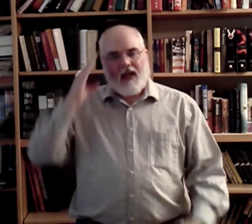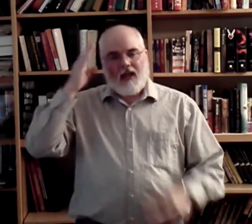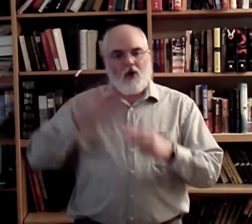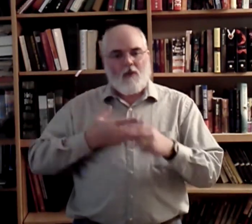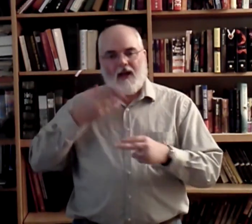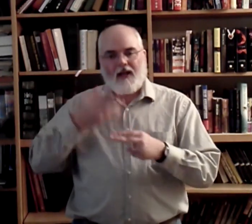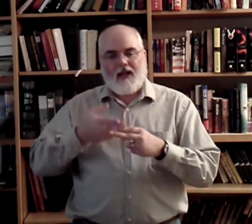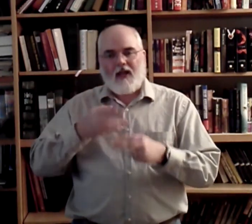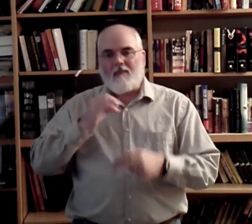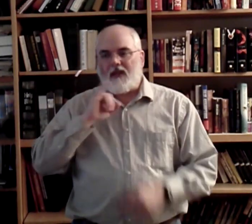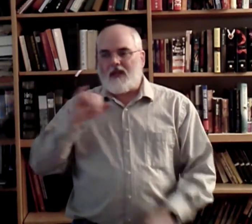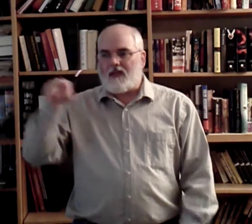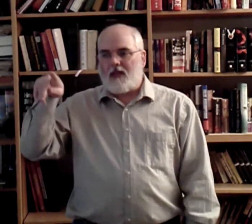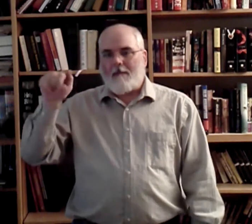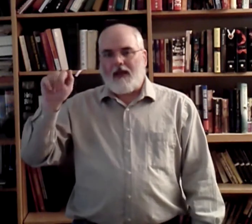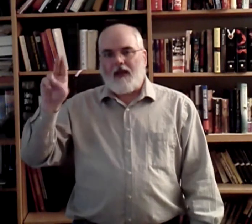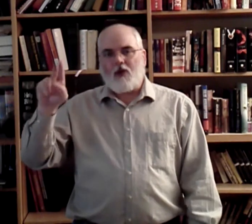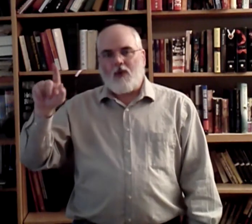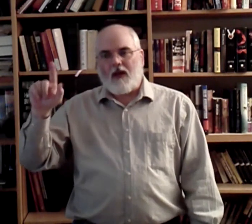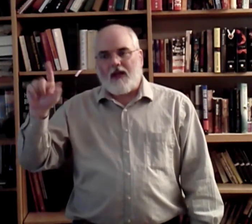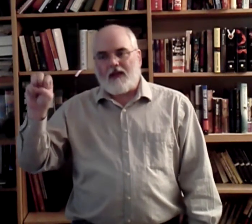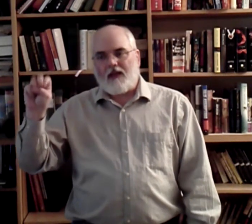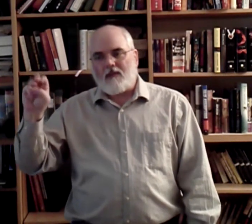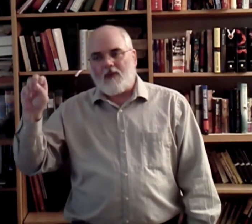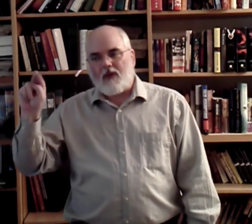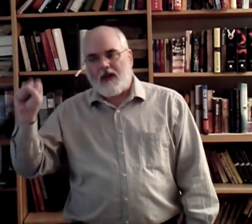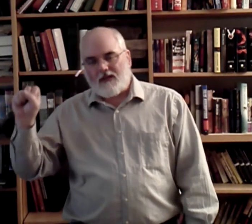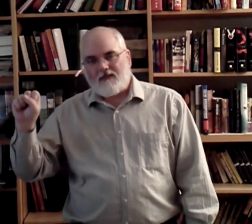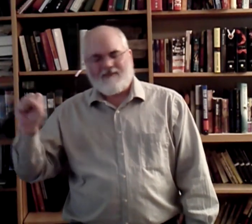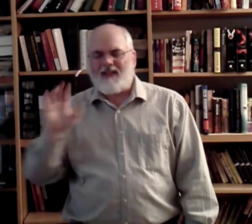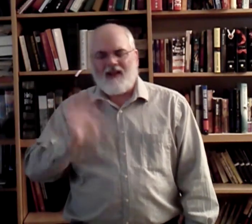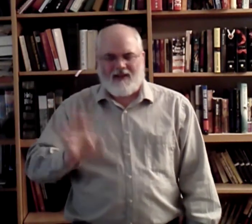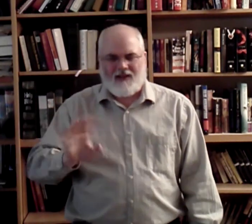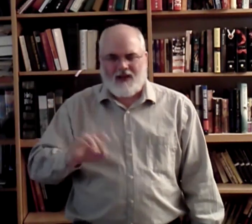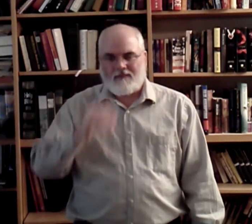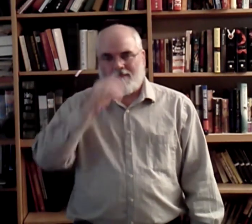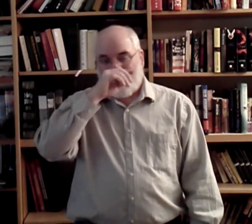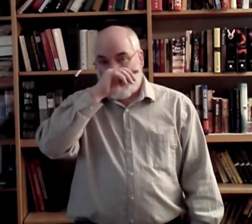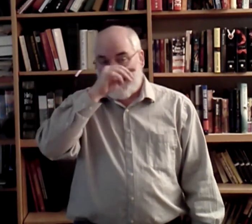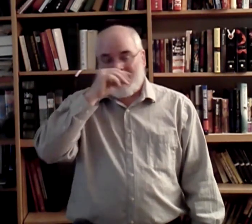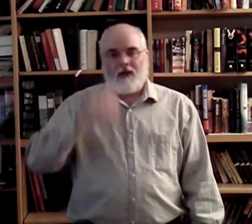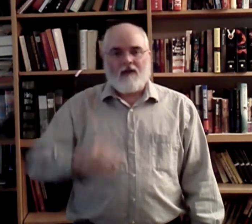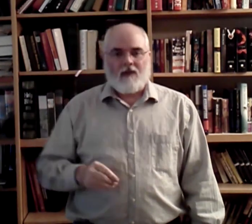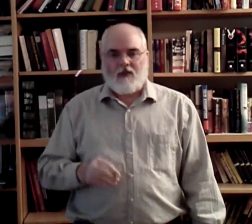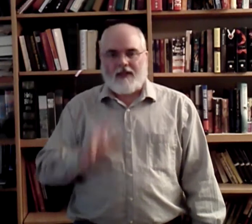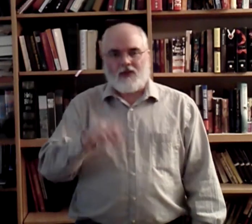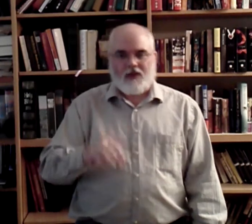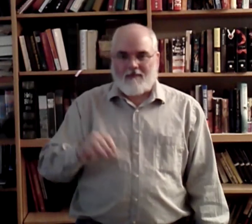Hello. My name is P-A-U-L-L-E-M-M-O-N-S. No. No. Okay? First of all, that's not your name.